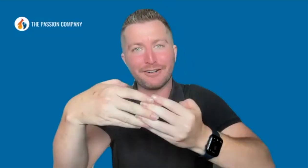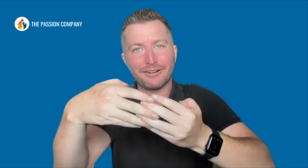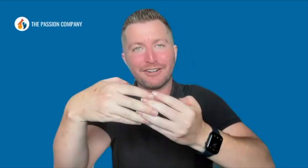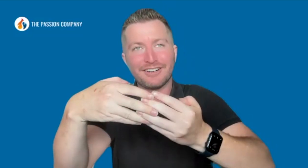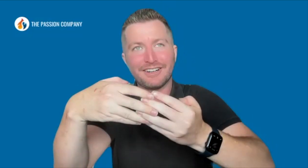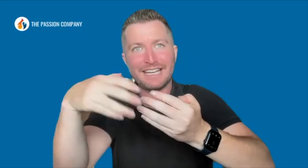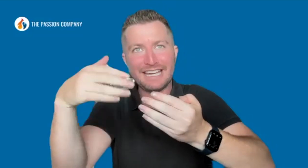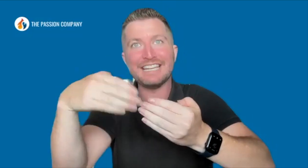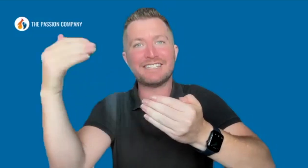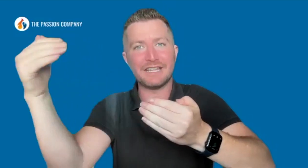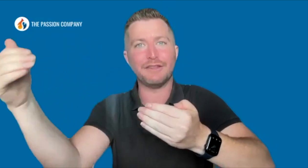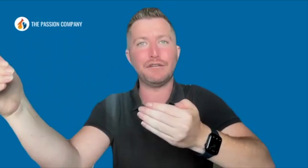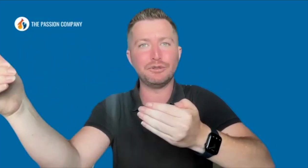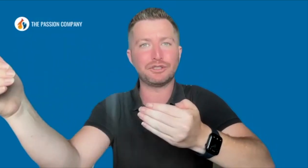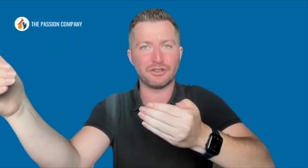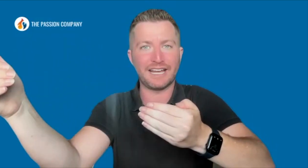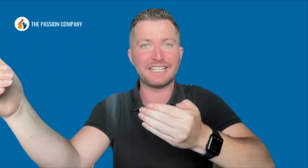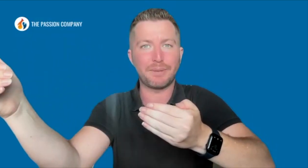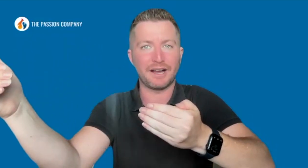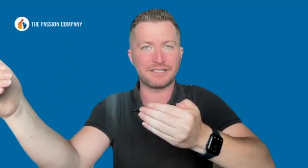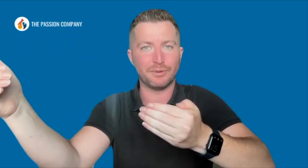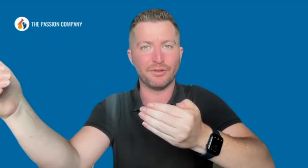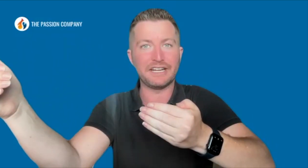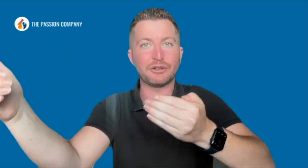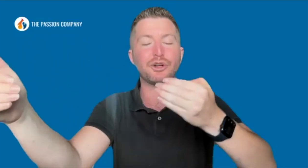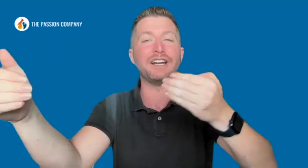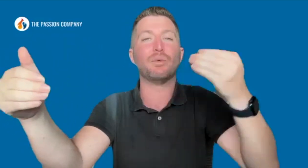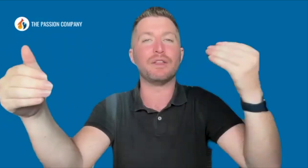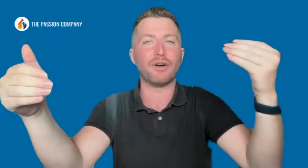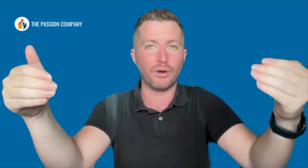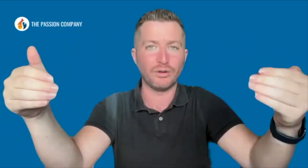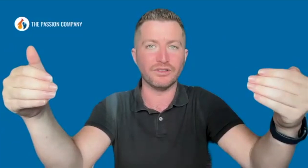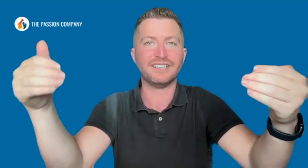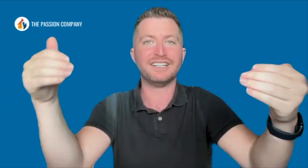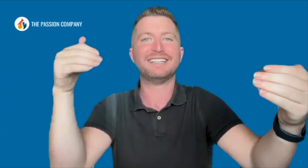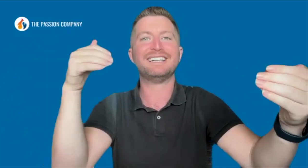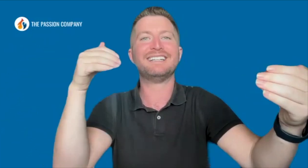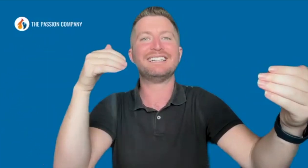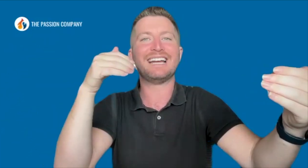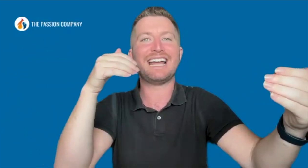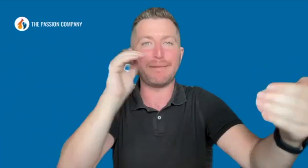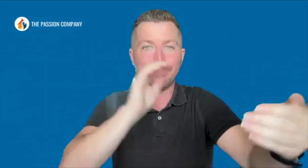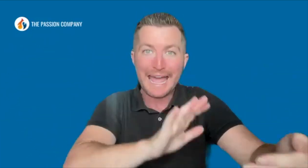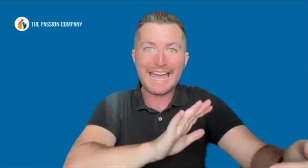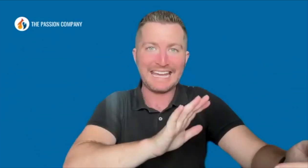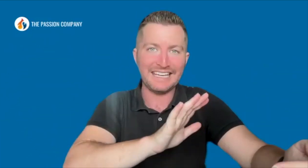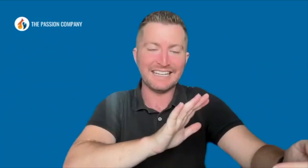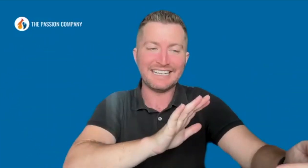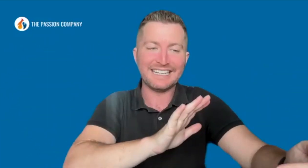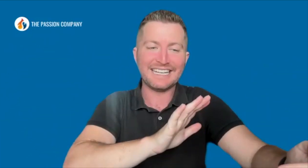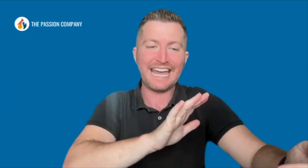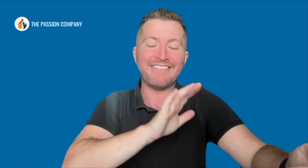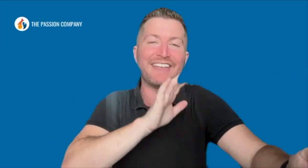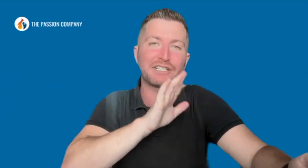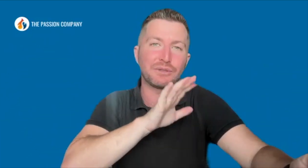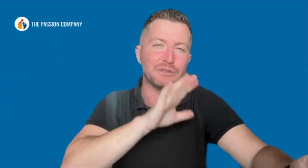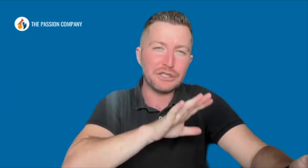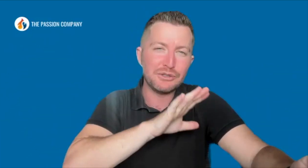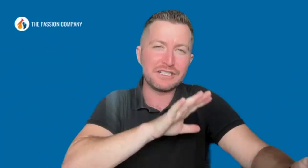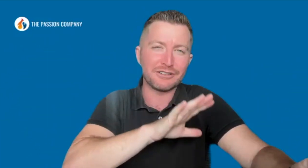is in the future that is possible, that you're trying to withhold at bay, and that's what you're using your